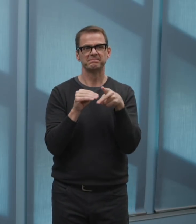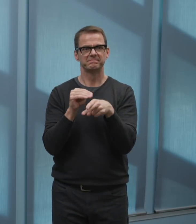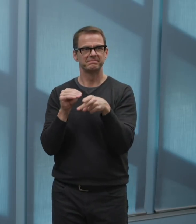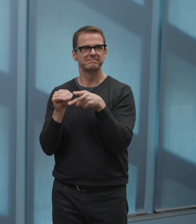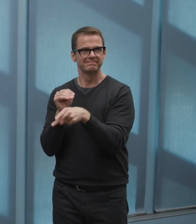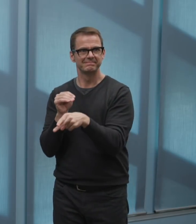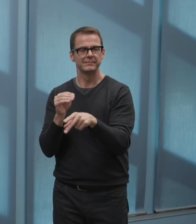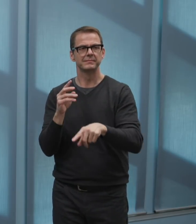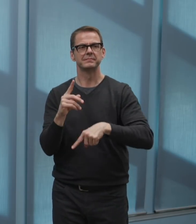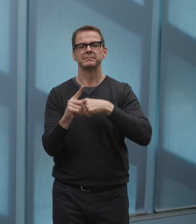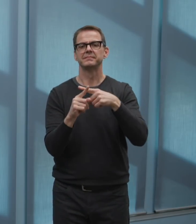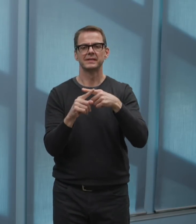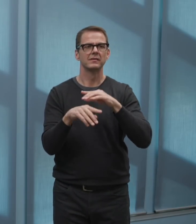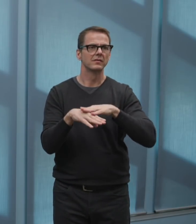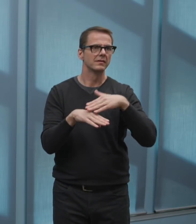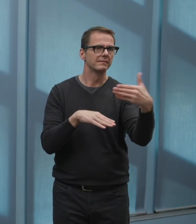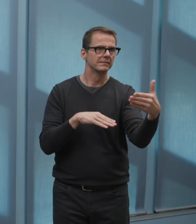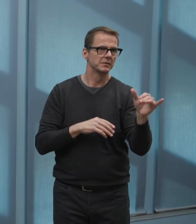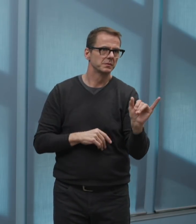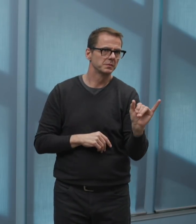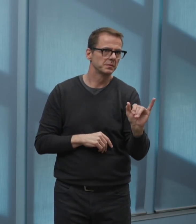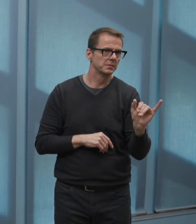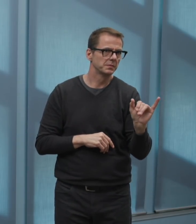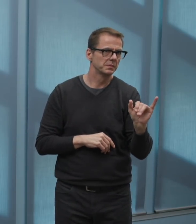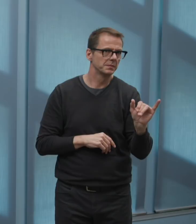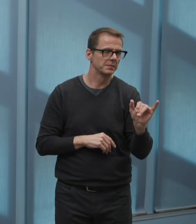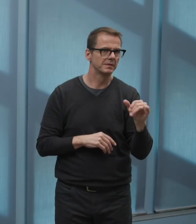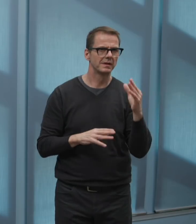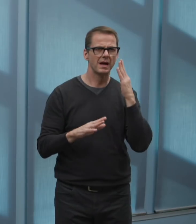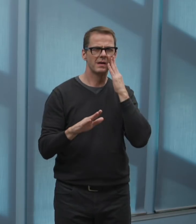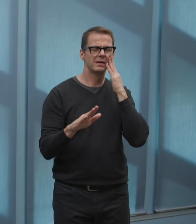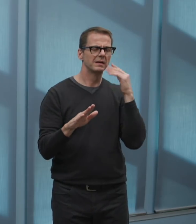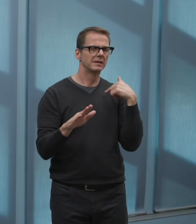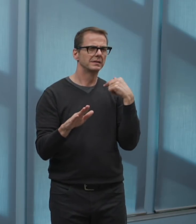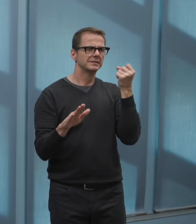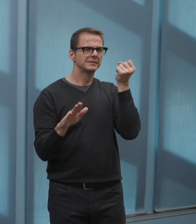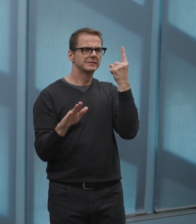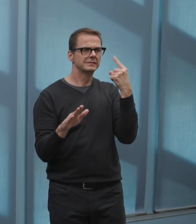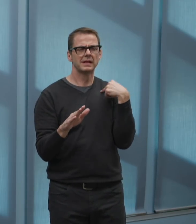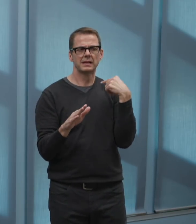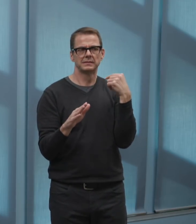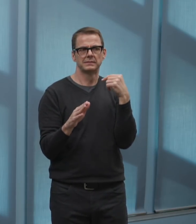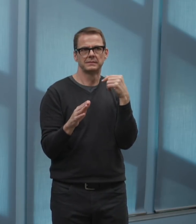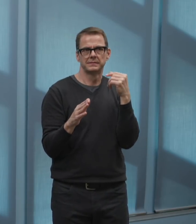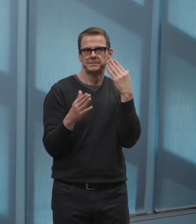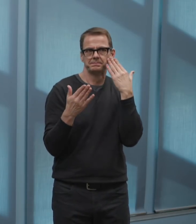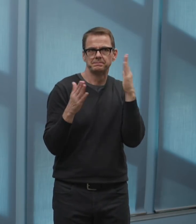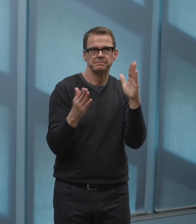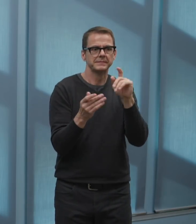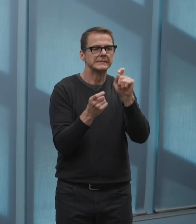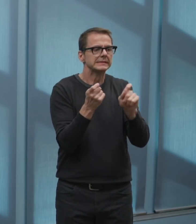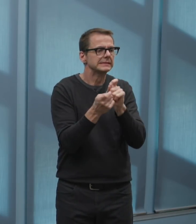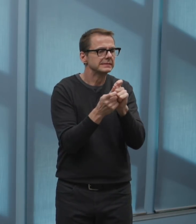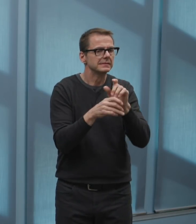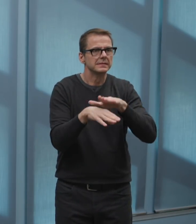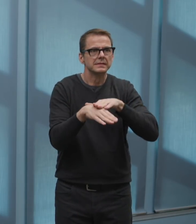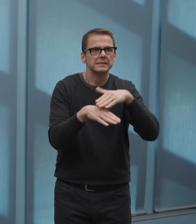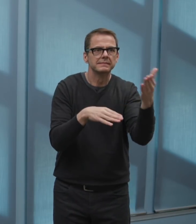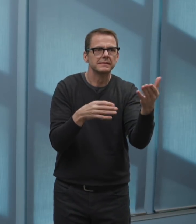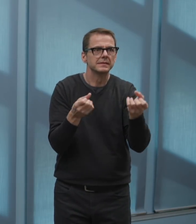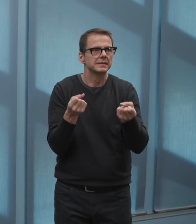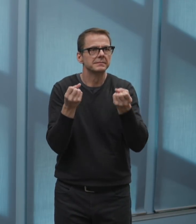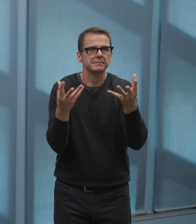progress so we cannot yet share details. We stand by our commitment for affected employees to be the first to know